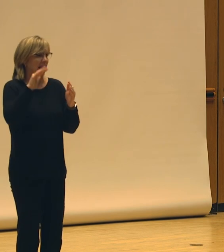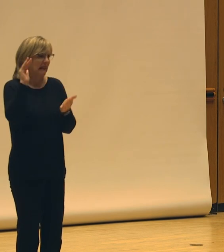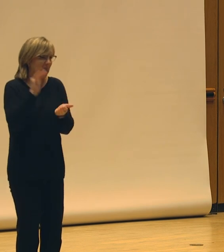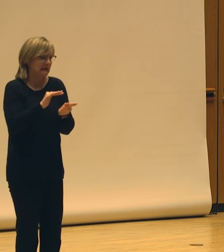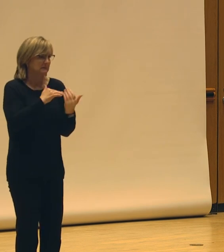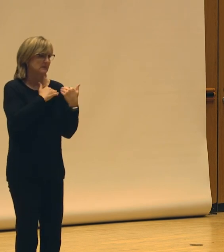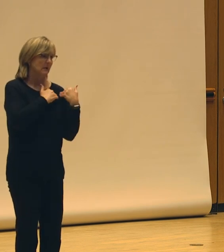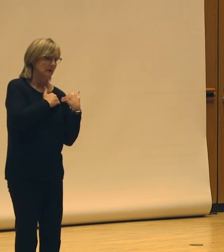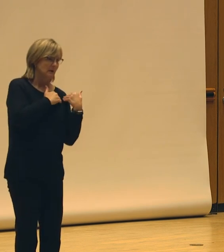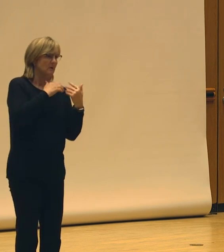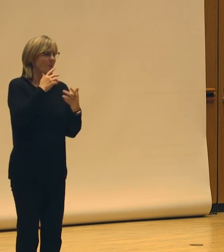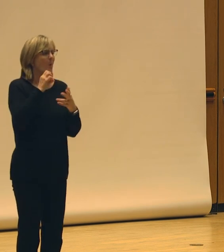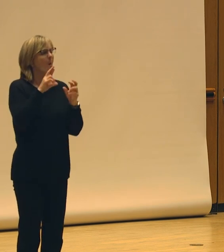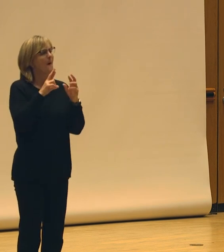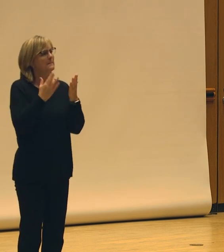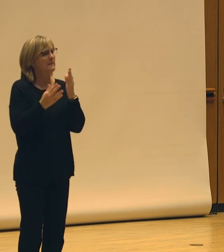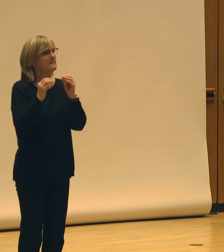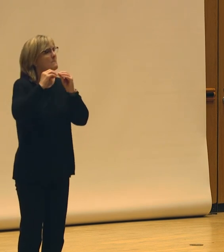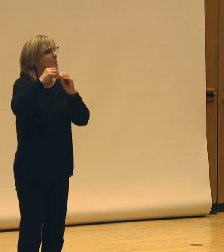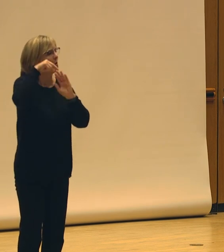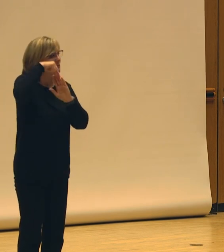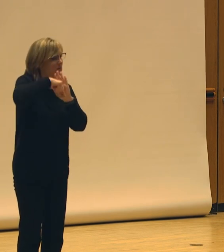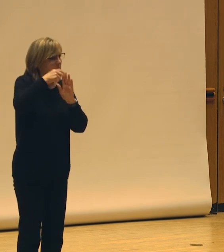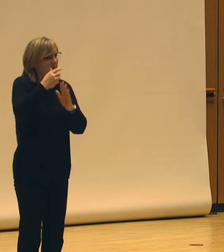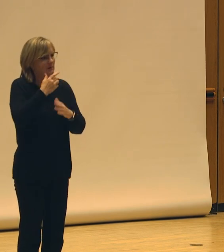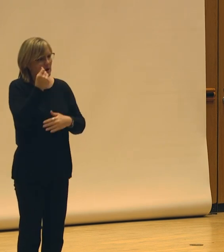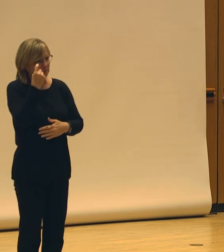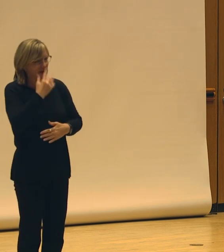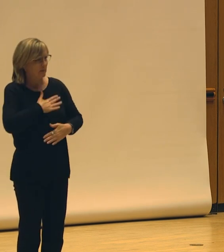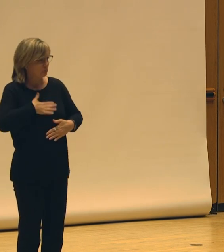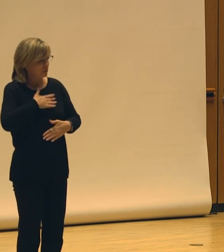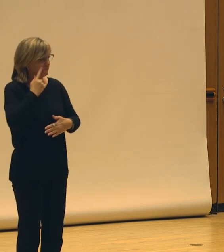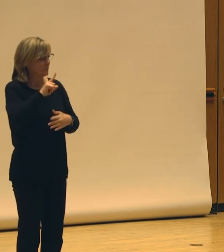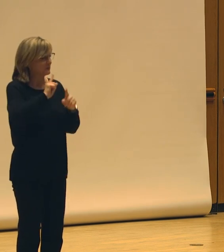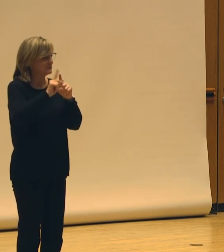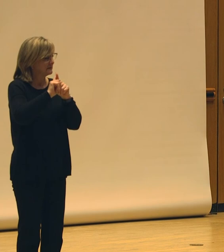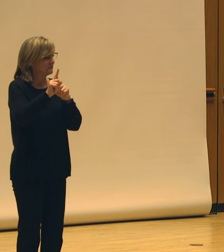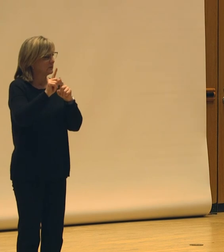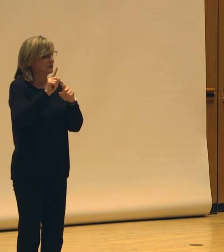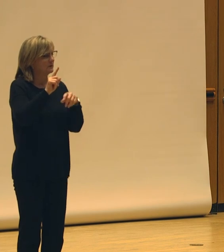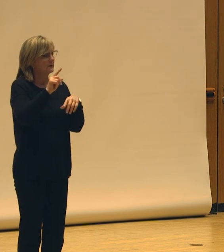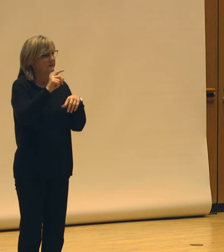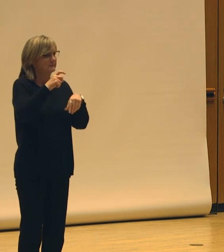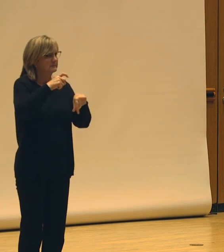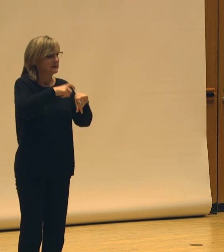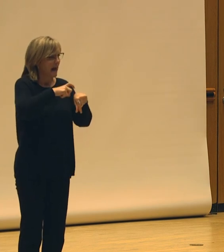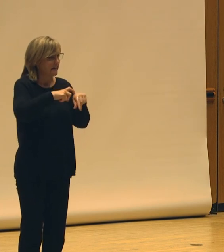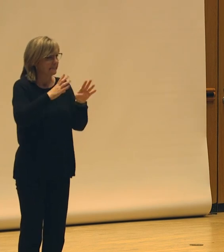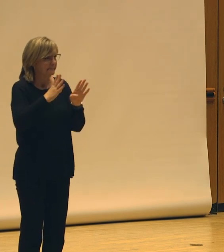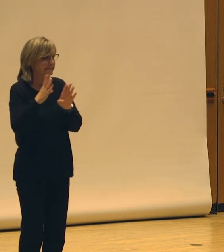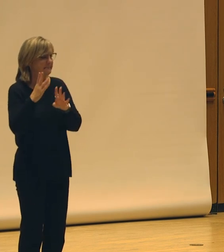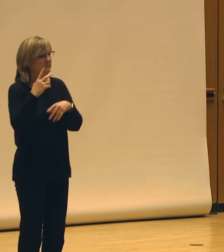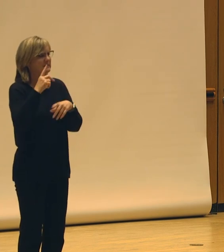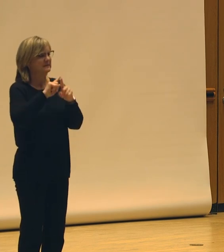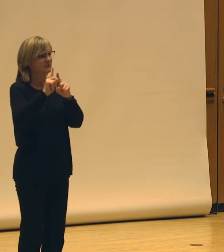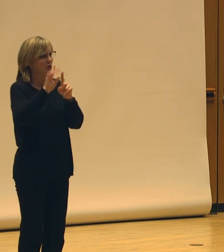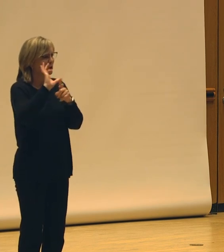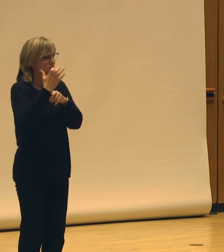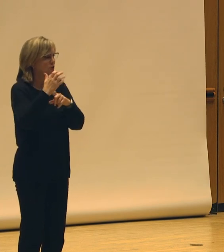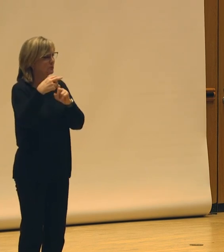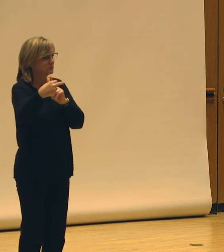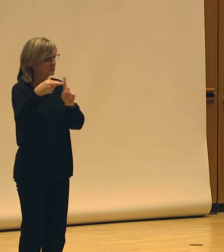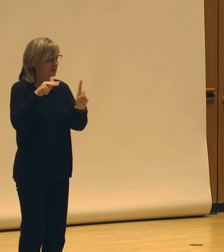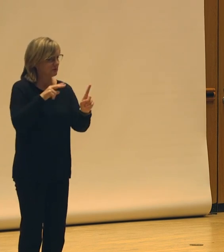or maybe deeper understanding and appreciation for differing arcs of time, which respects different cultural perspectives, which